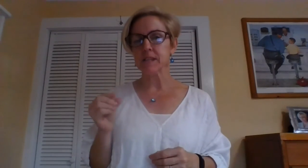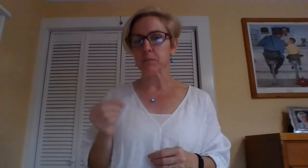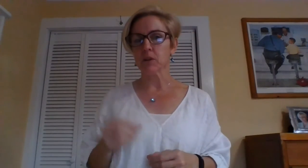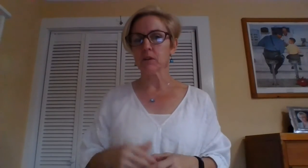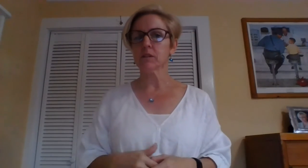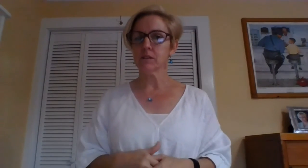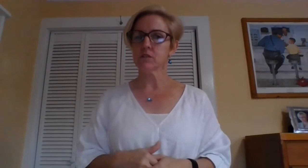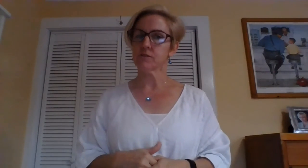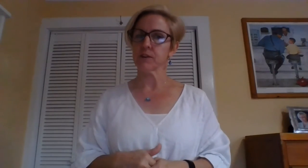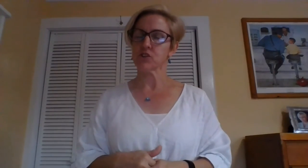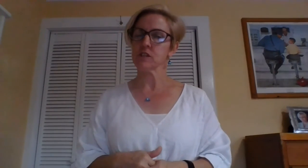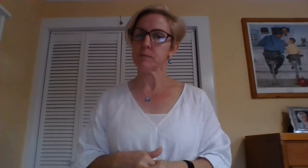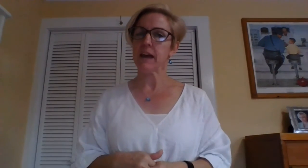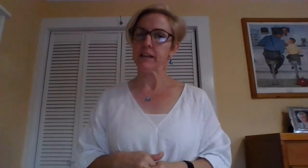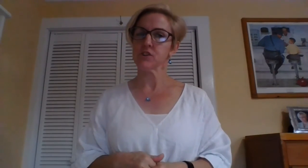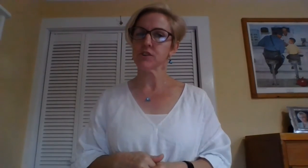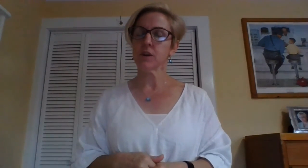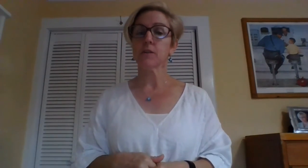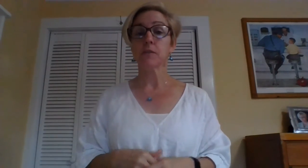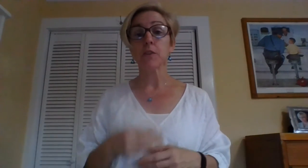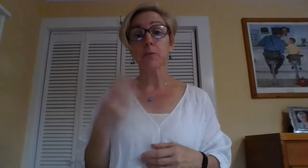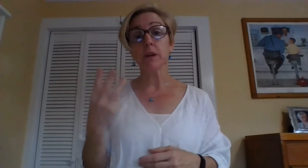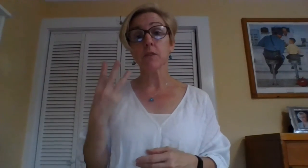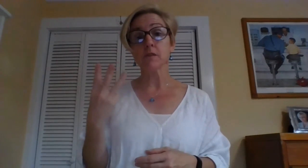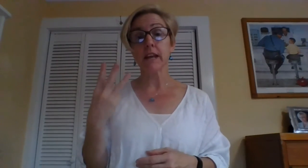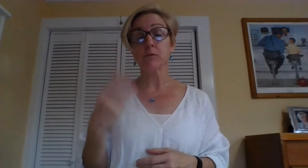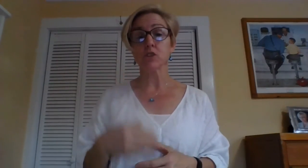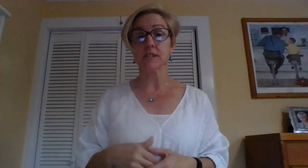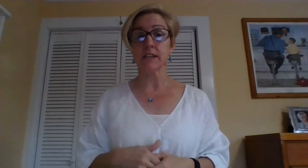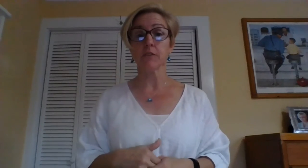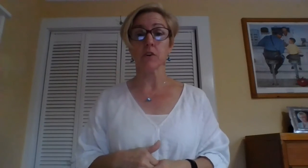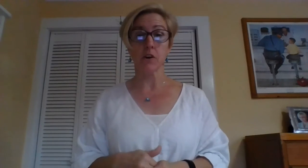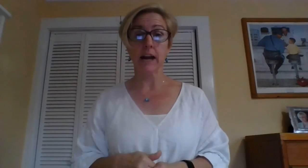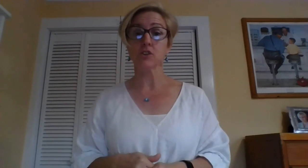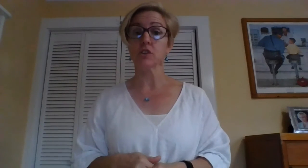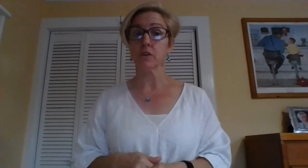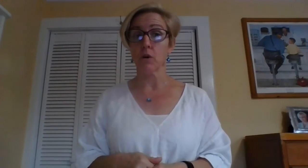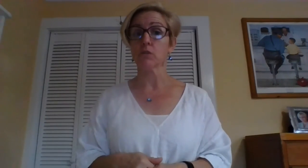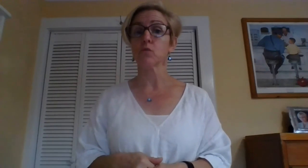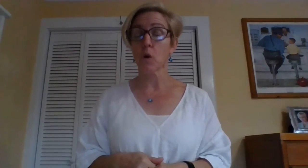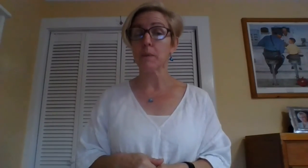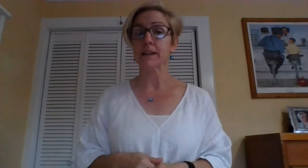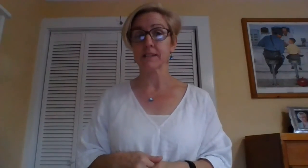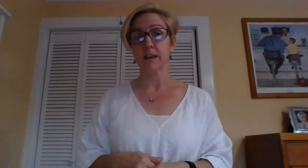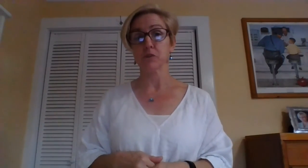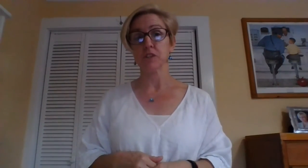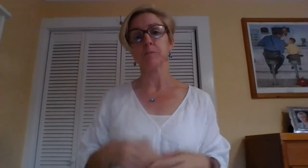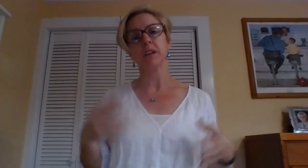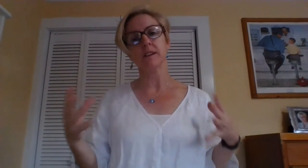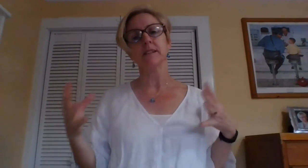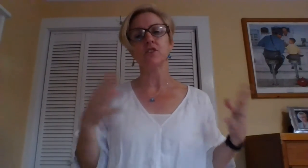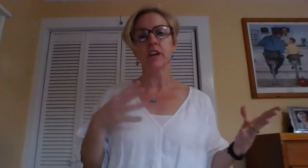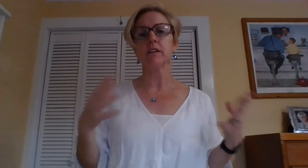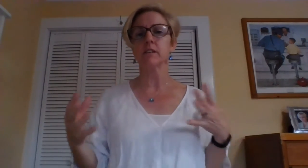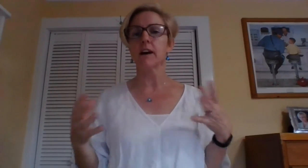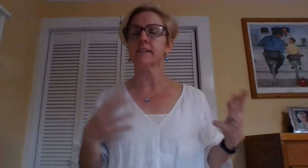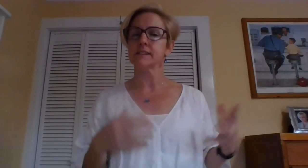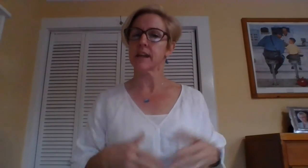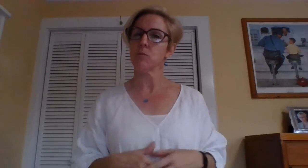similar to French and Spanish. The three of those languages together are actually called romance languages because they share a lot of the same